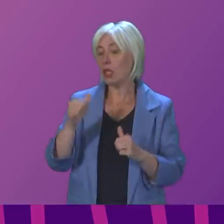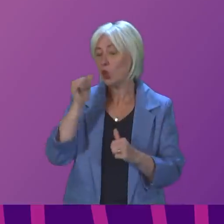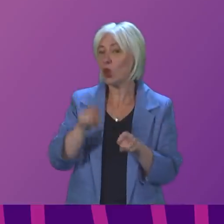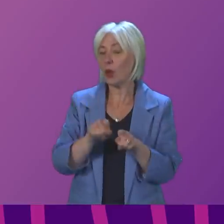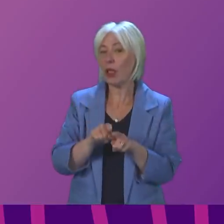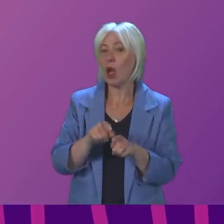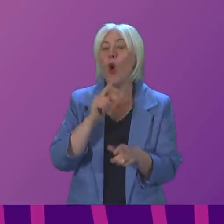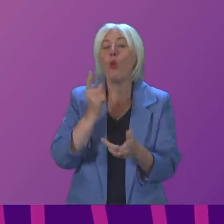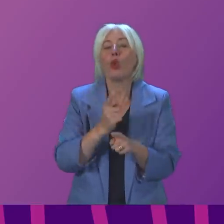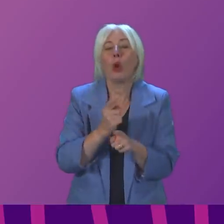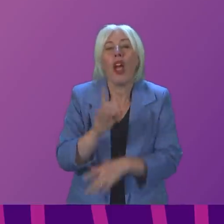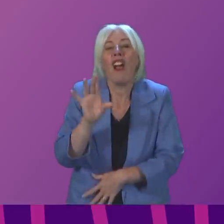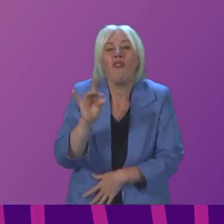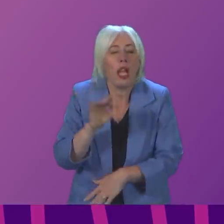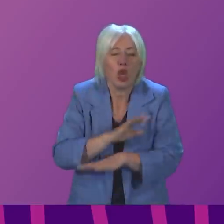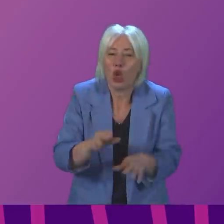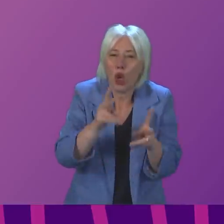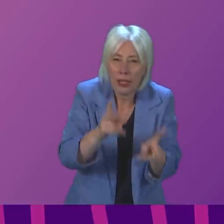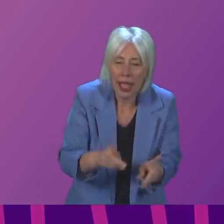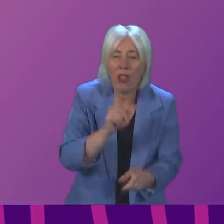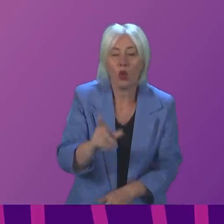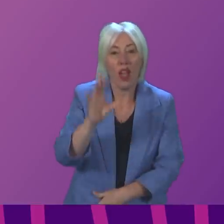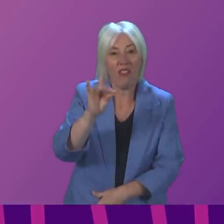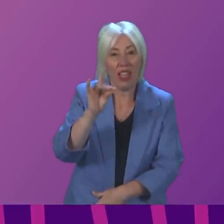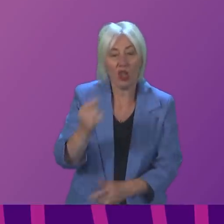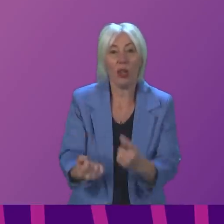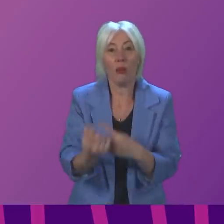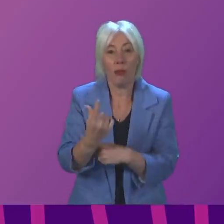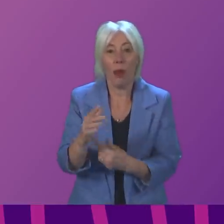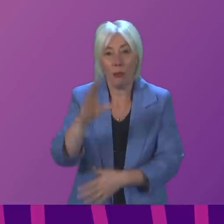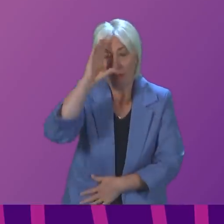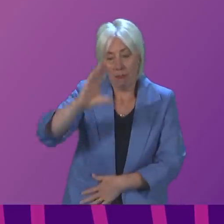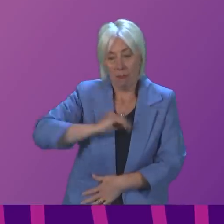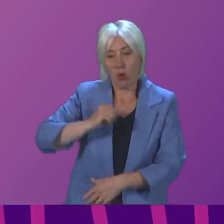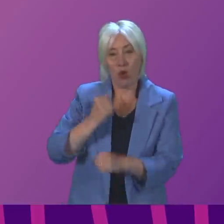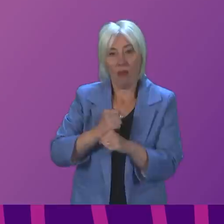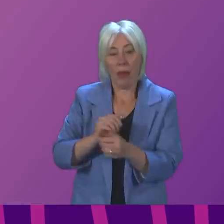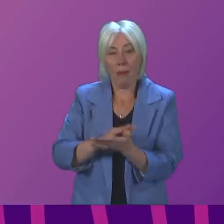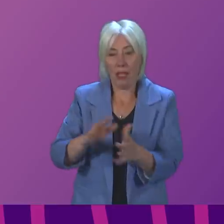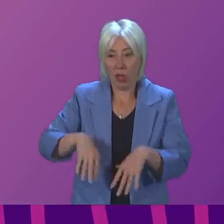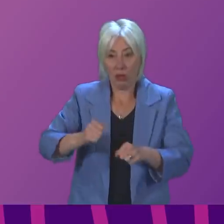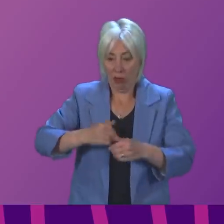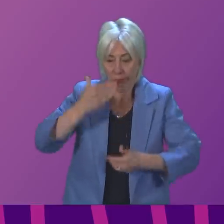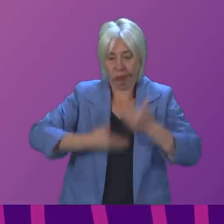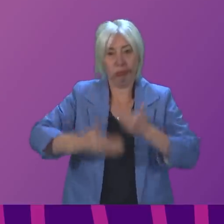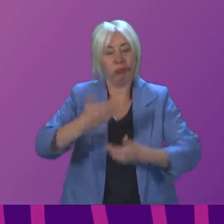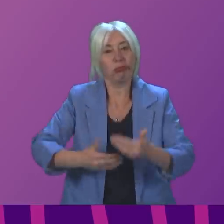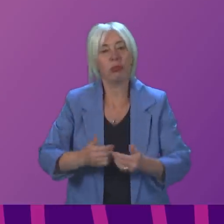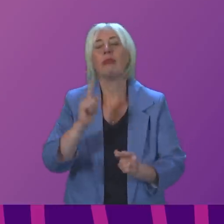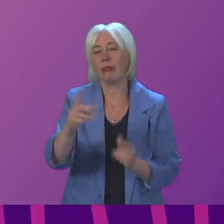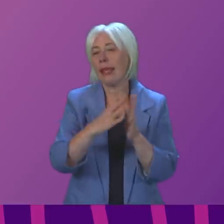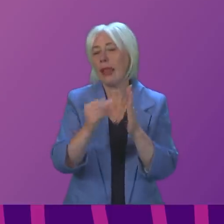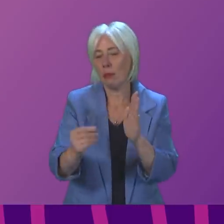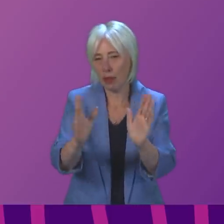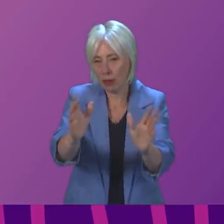So when these infections happen, they should be notified so the government can take the necessary action. So let me give you an example.